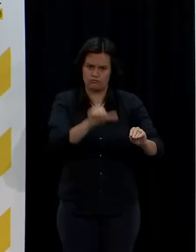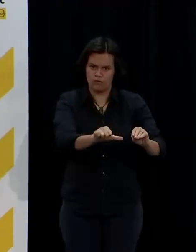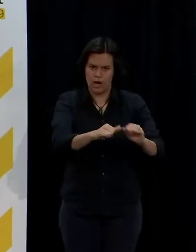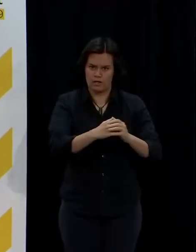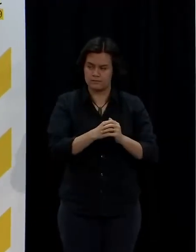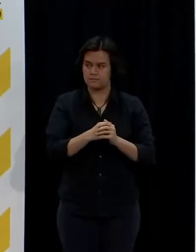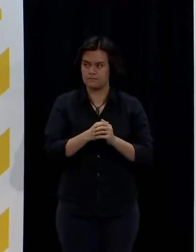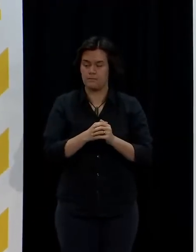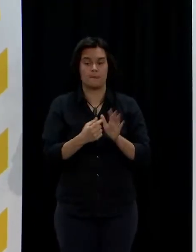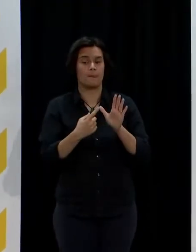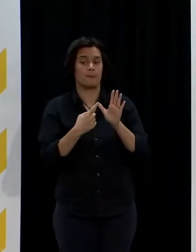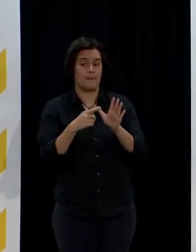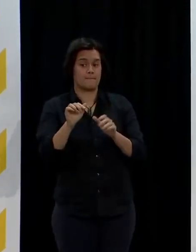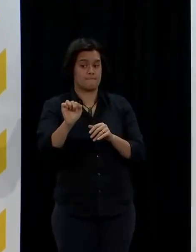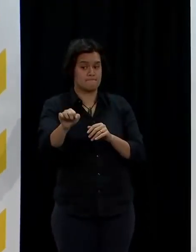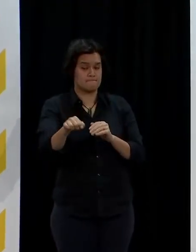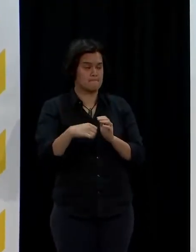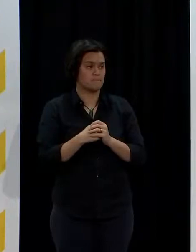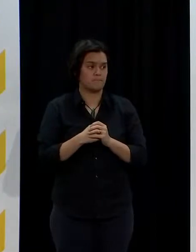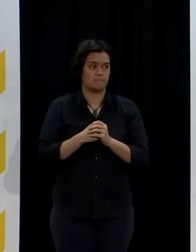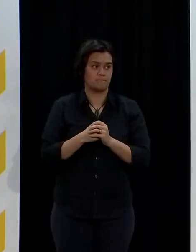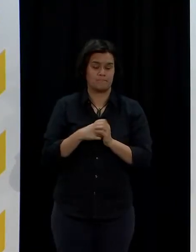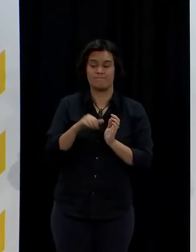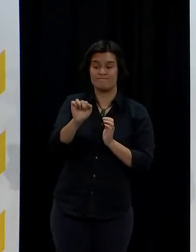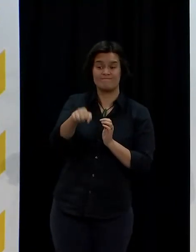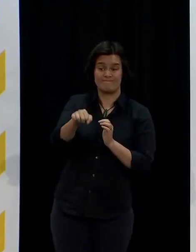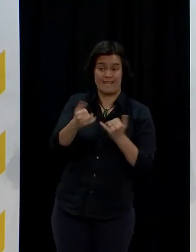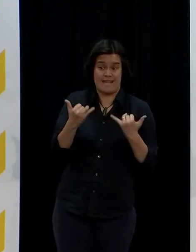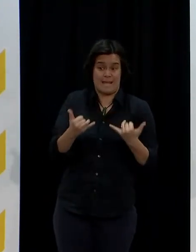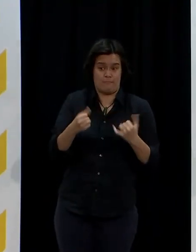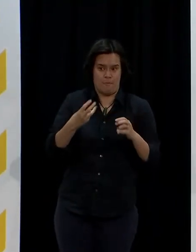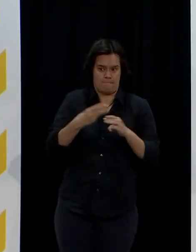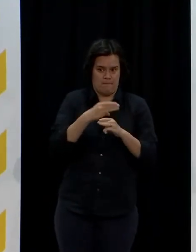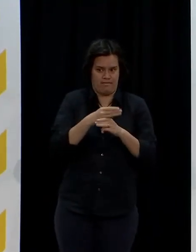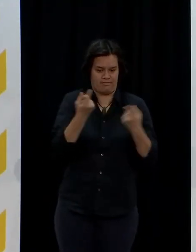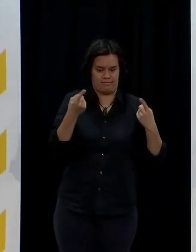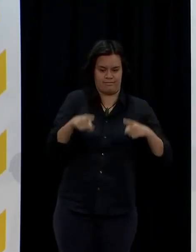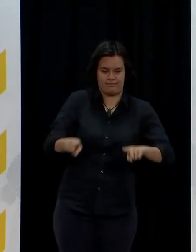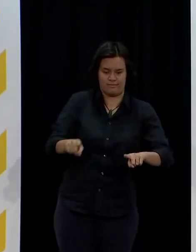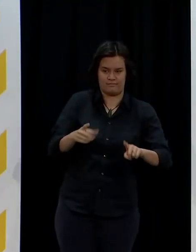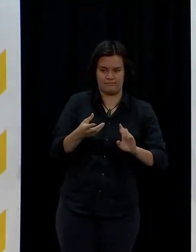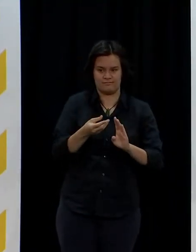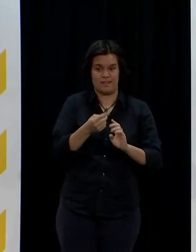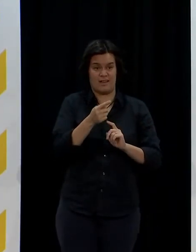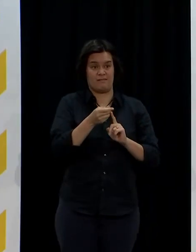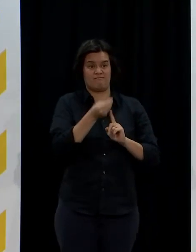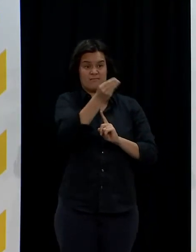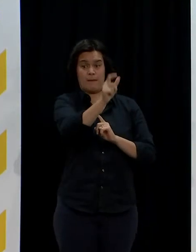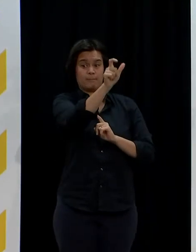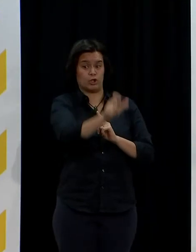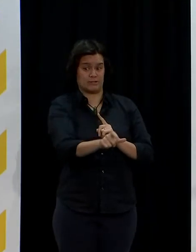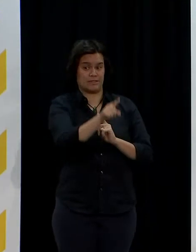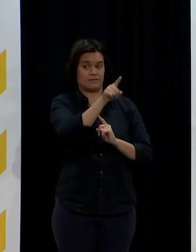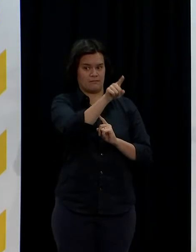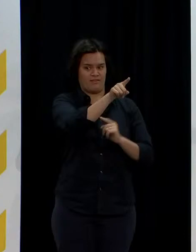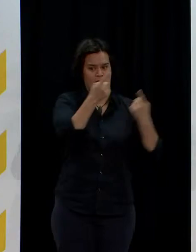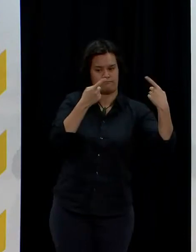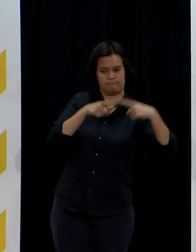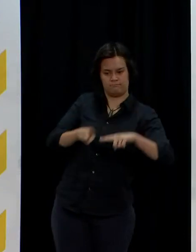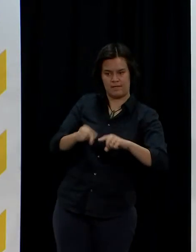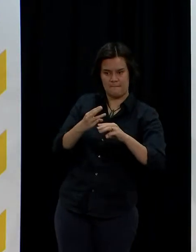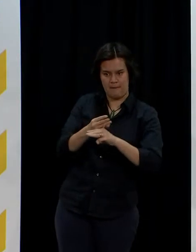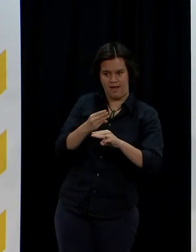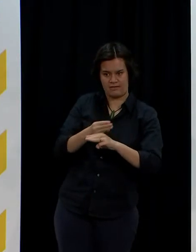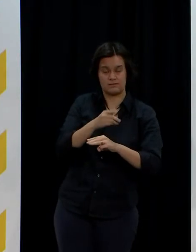of those households as well. Yeah, so we're modelling that, and our person who does the modelling has just been off for a couple of days unwell, but